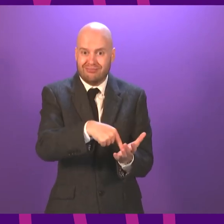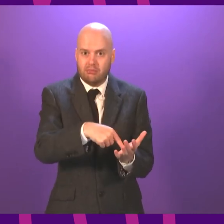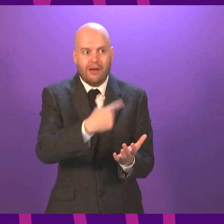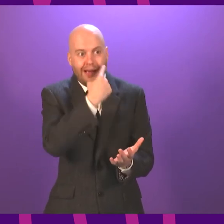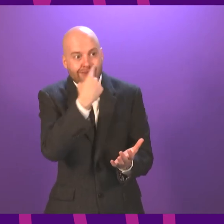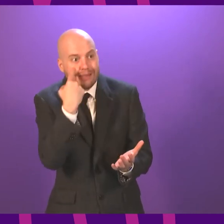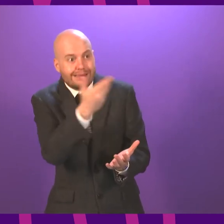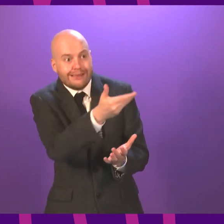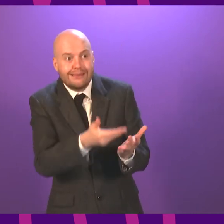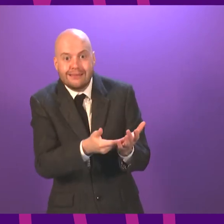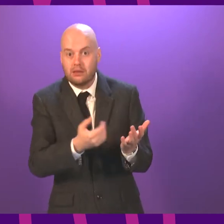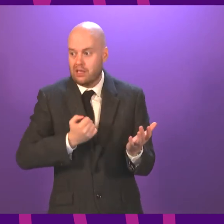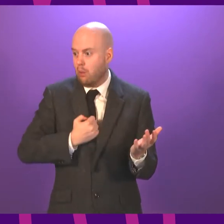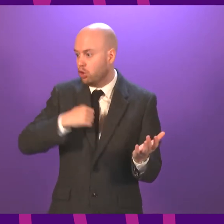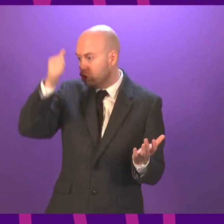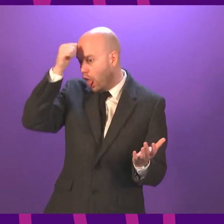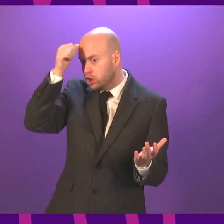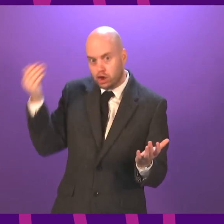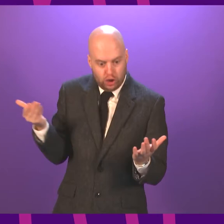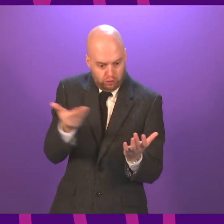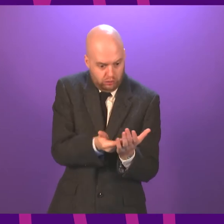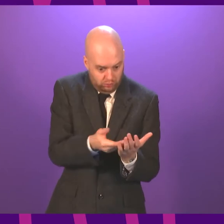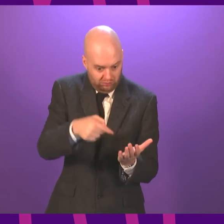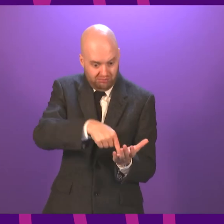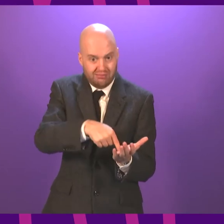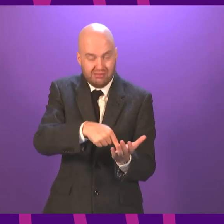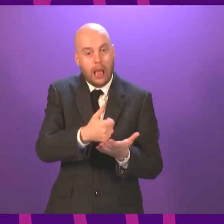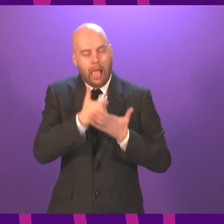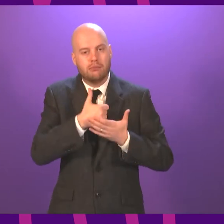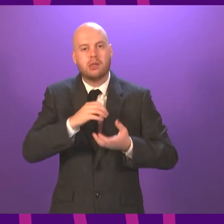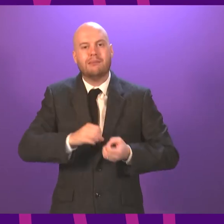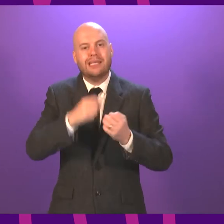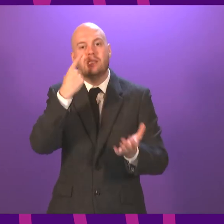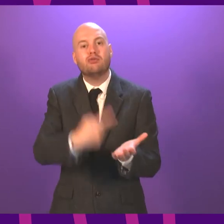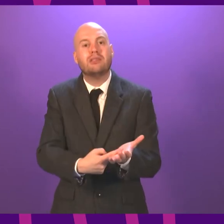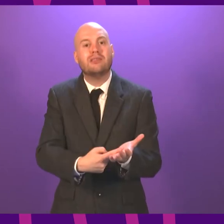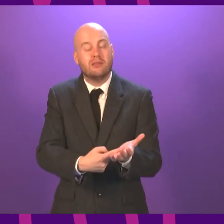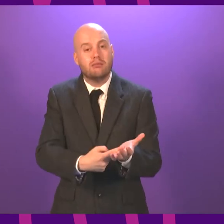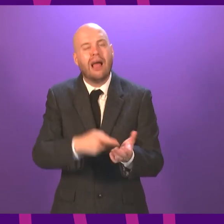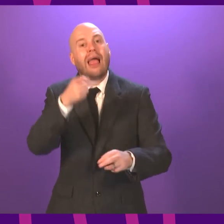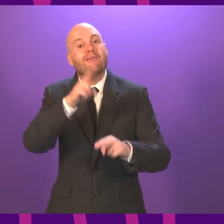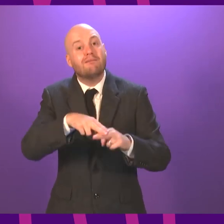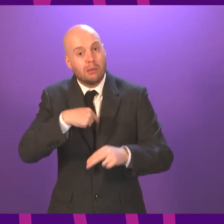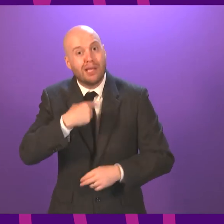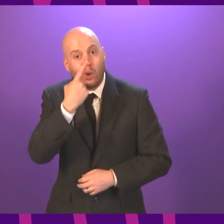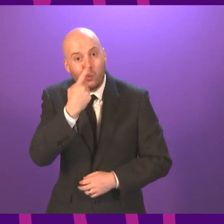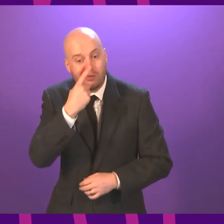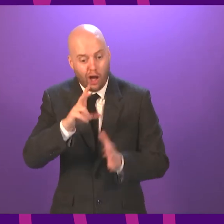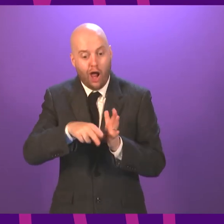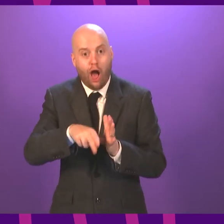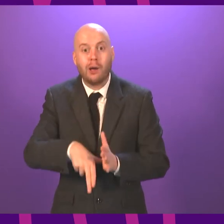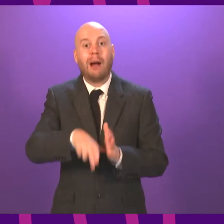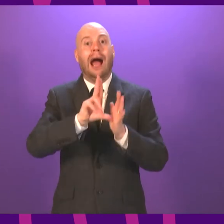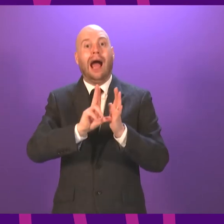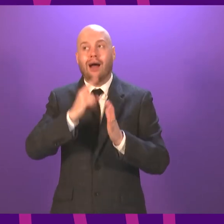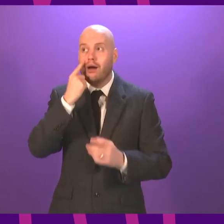In light of developing knowledge, some of these things, if we could turn the clock back, we would do differently. In addition to that, as I have